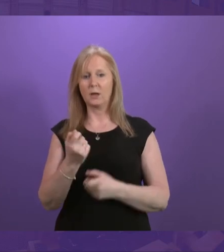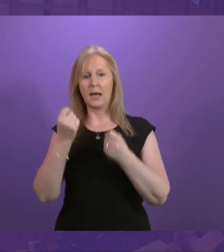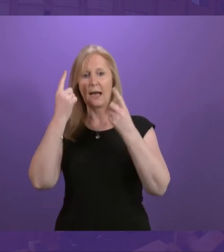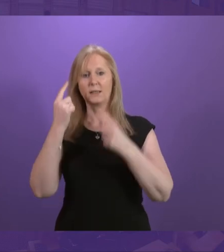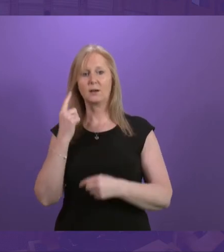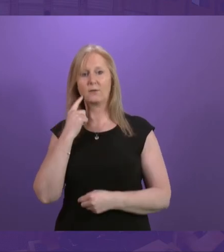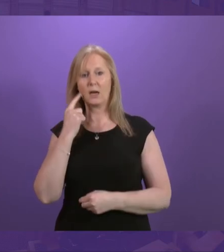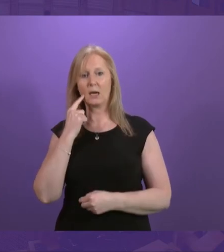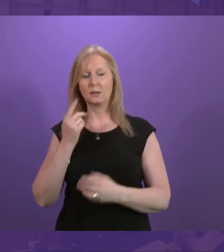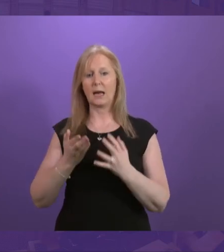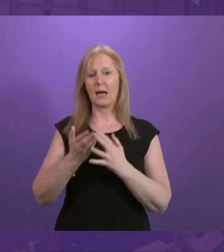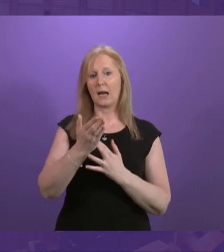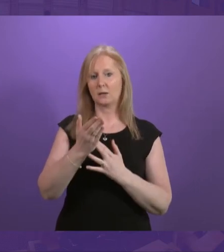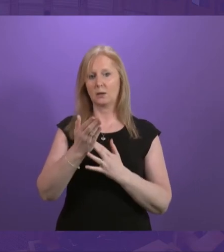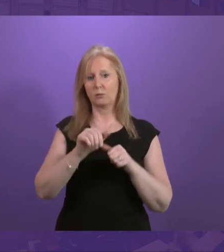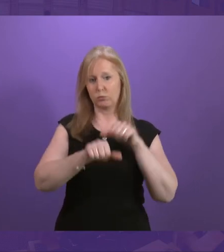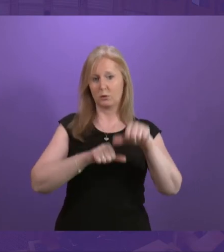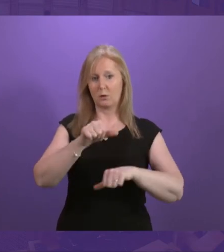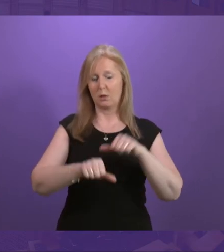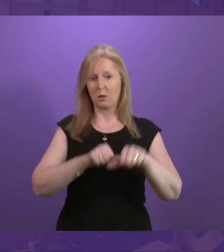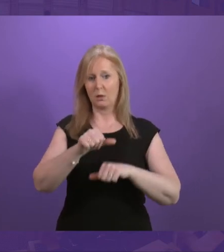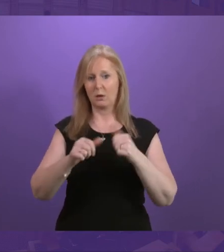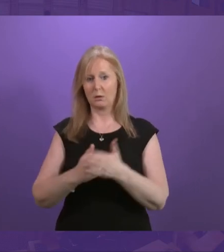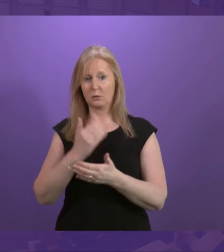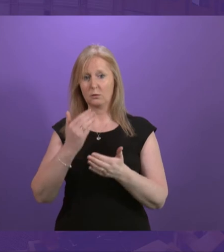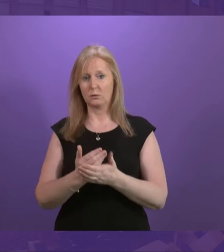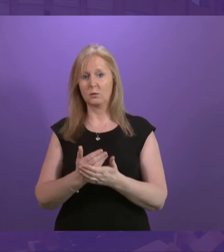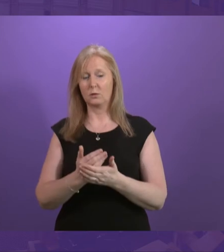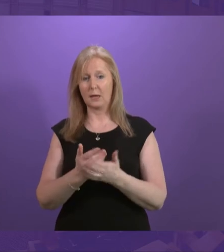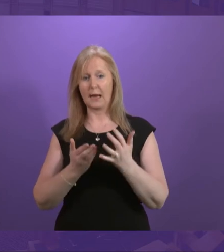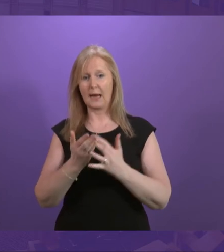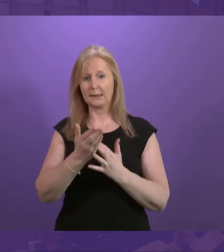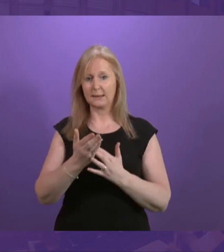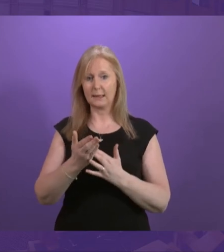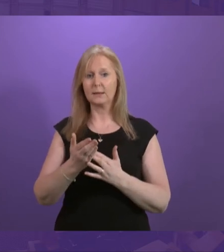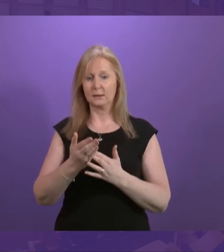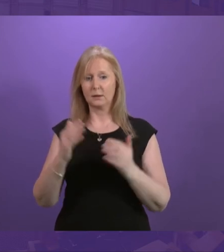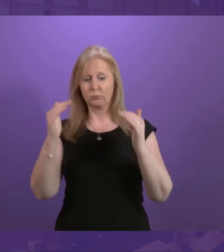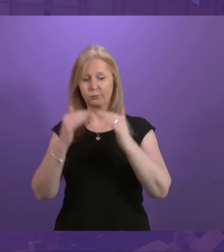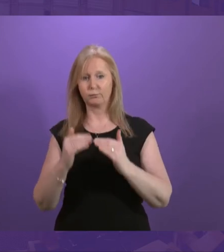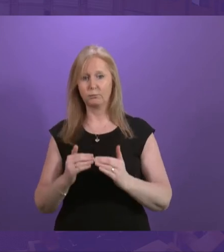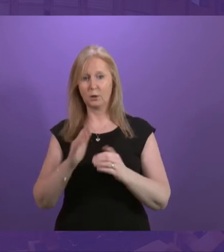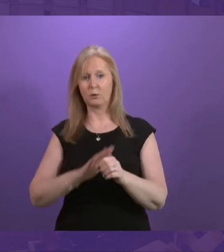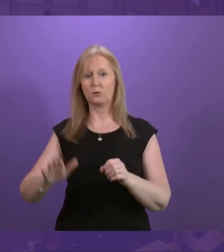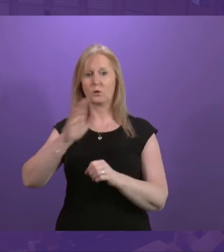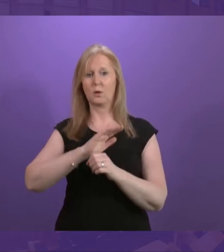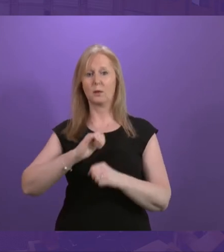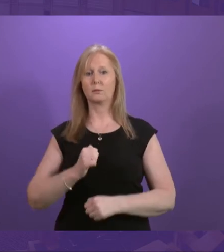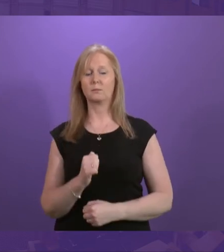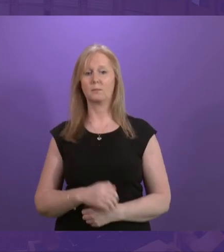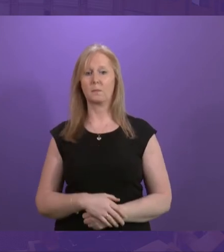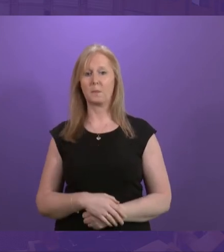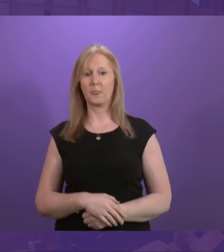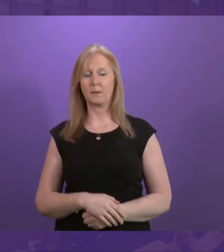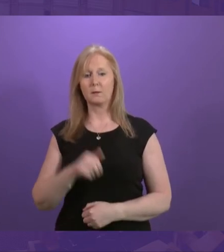hearing access protocol for ensuring accessible meeting spaces throughout the country. I know the difficulties